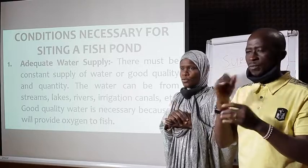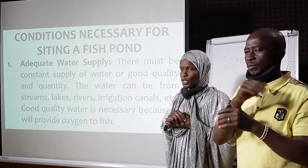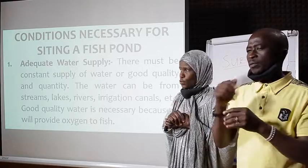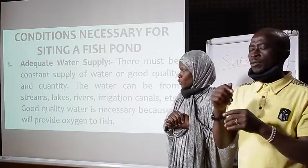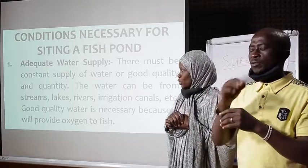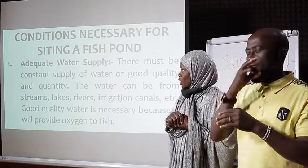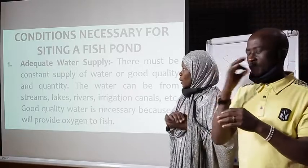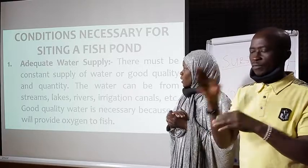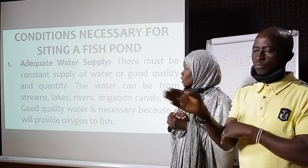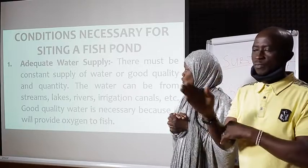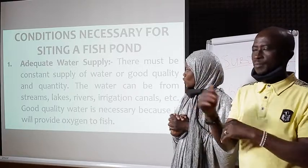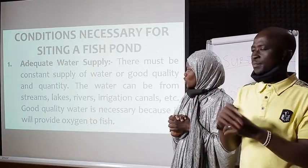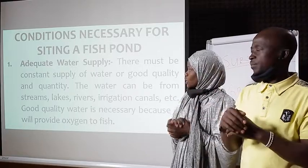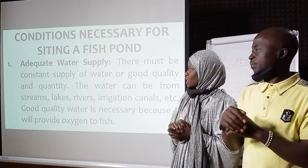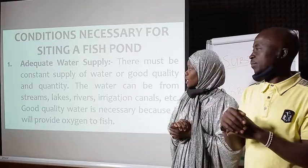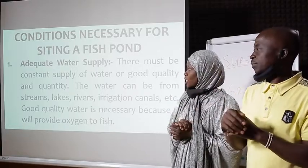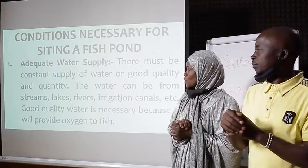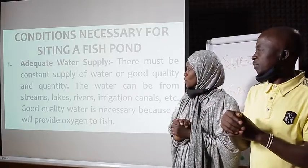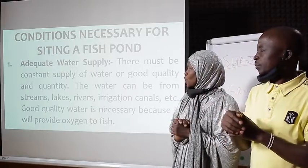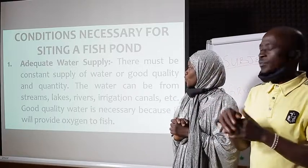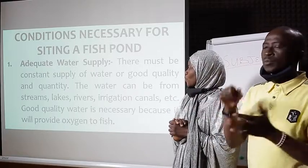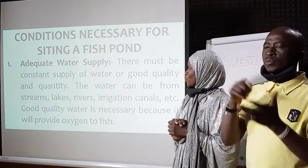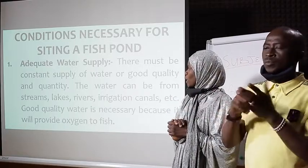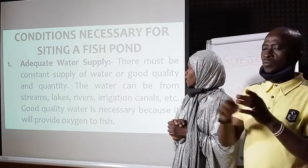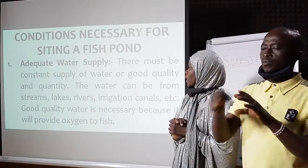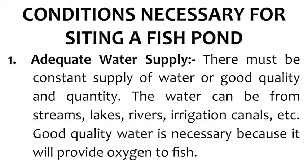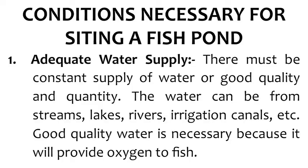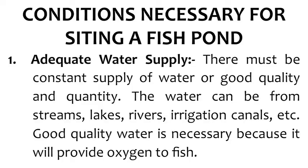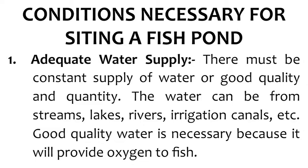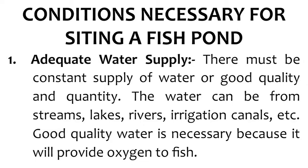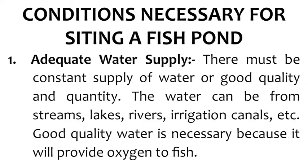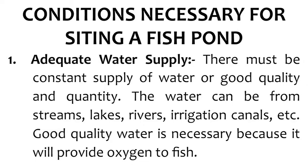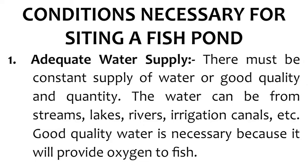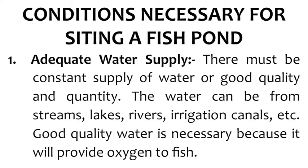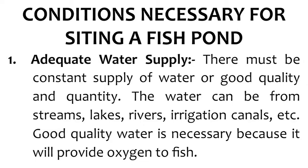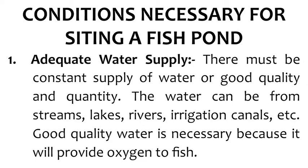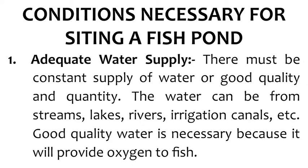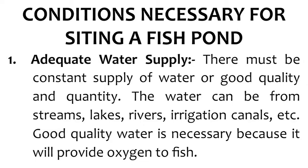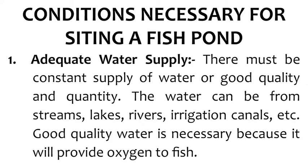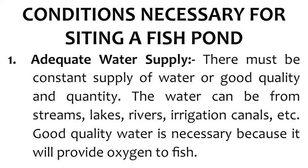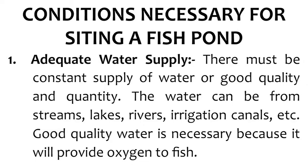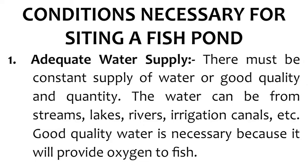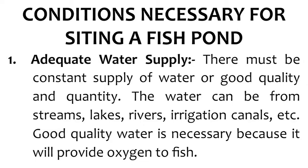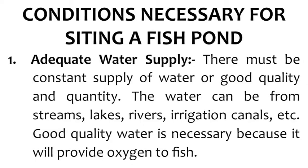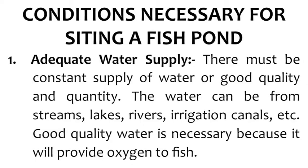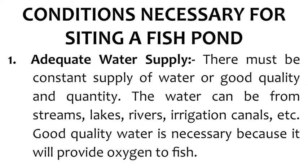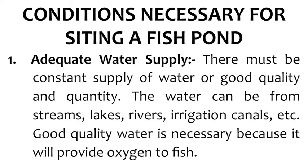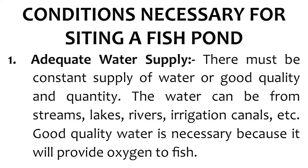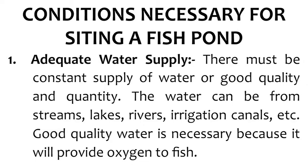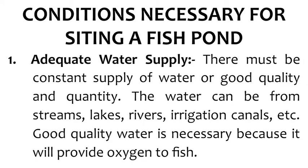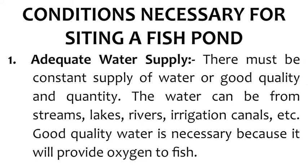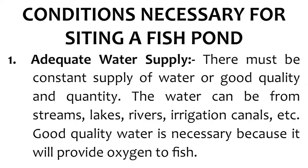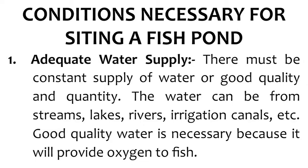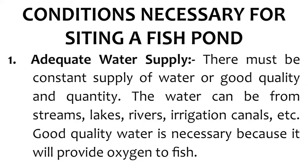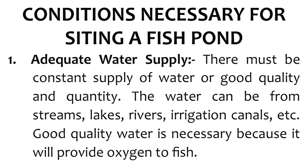your fish pond and these conditions include number one adequate water supply supply